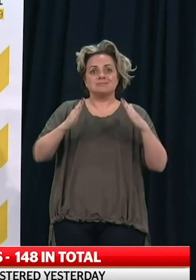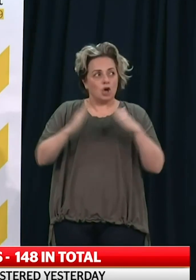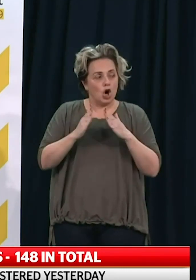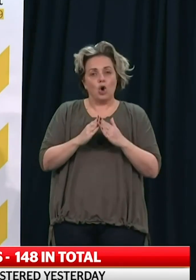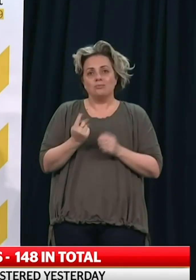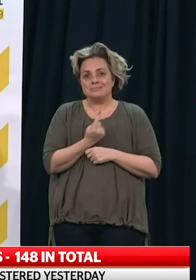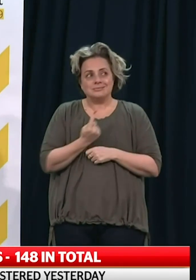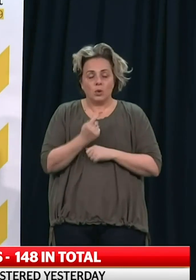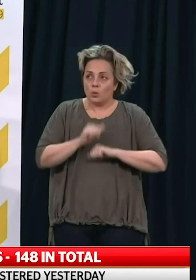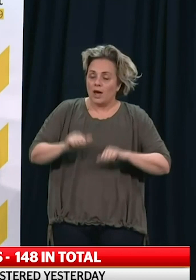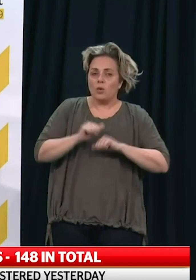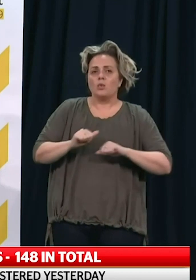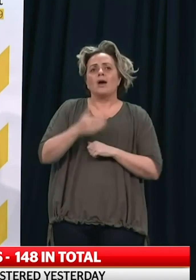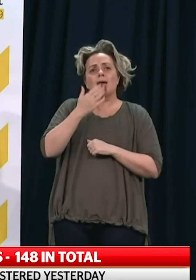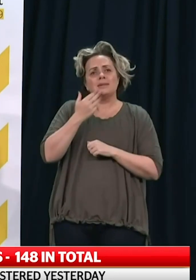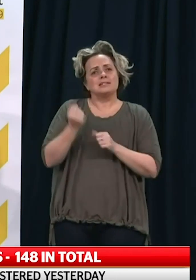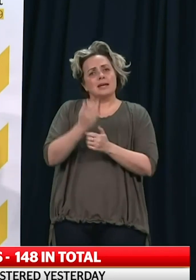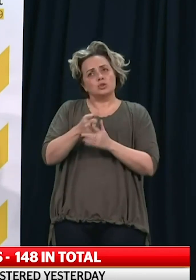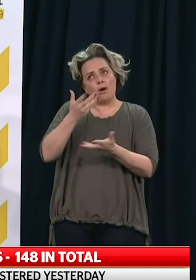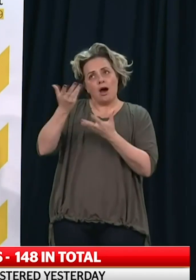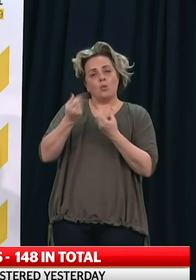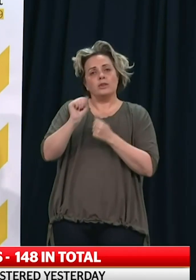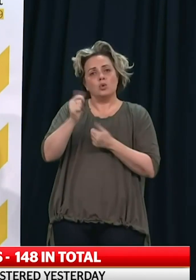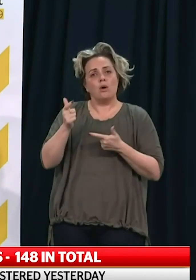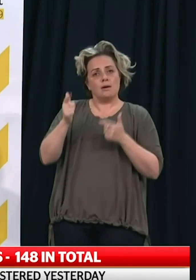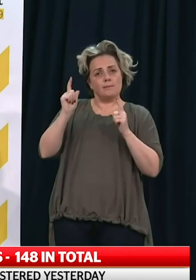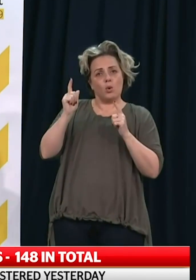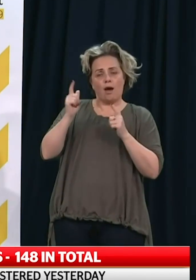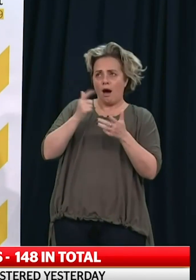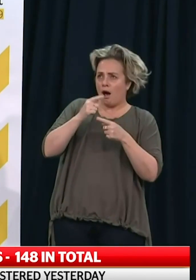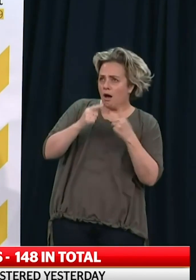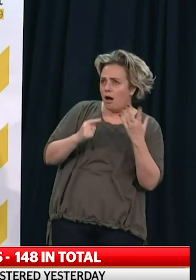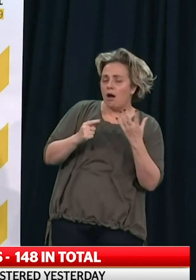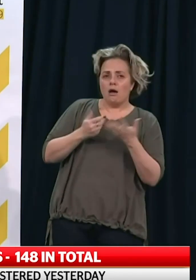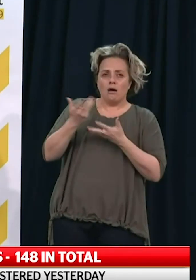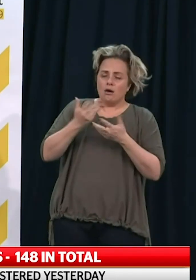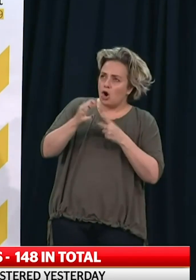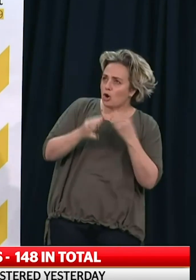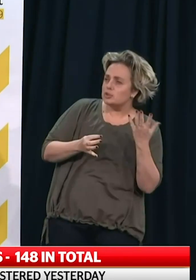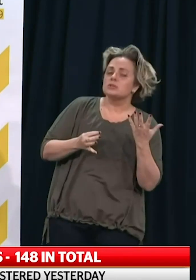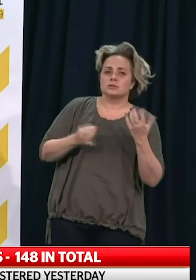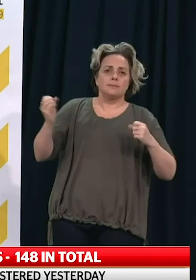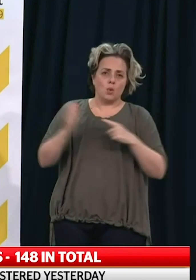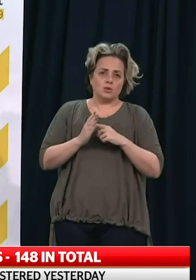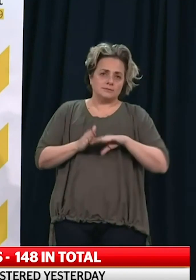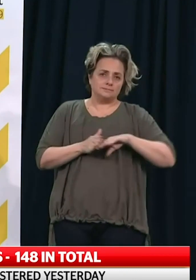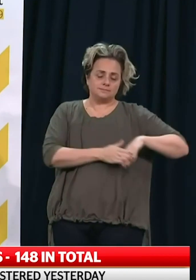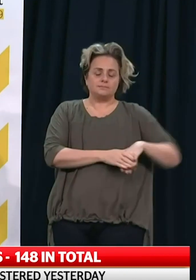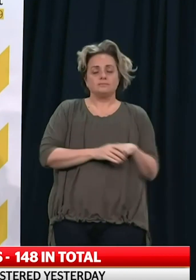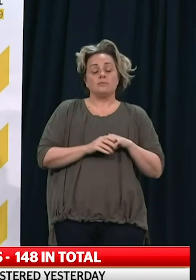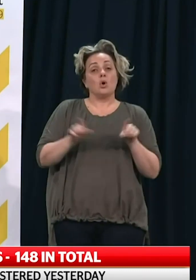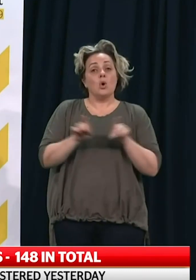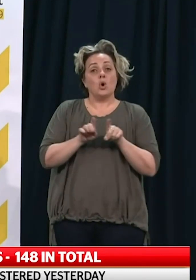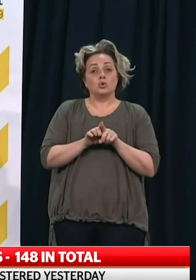self-isolation purposes to be talking to their employer about those schemes. They are very important. In addition to that,